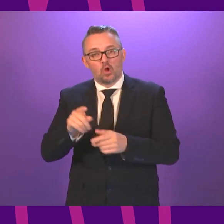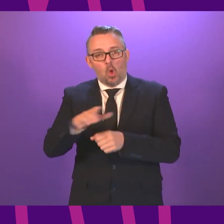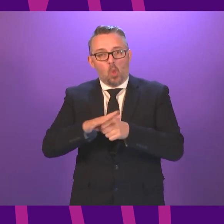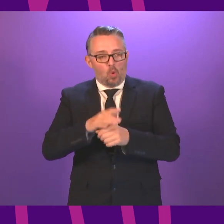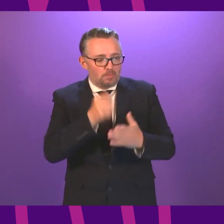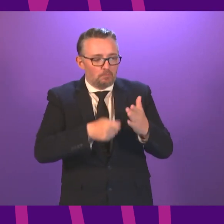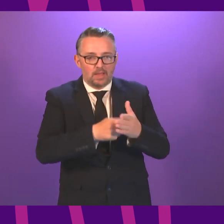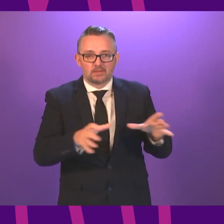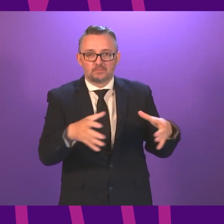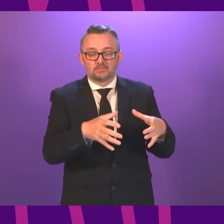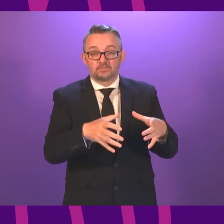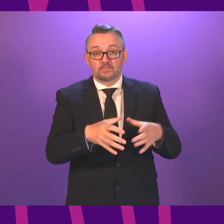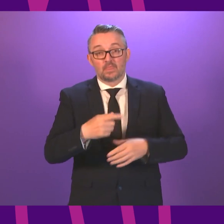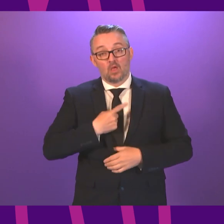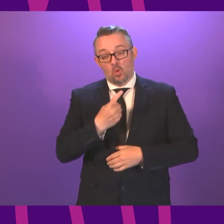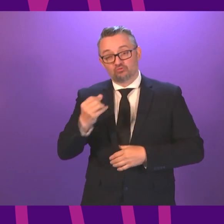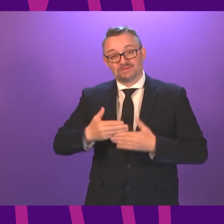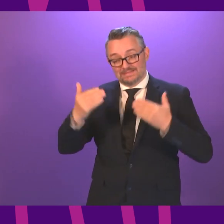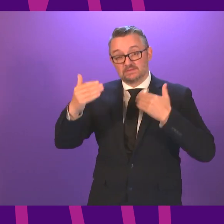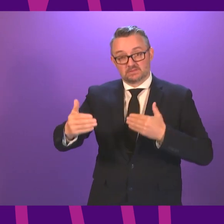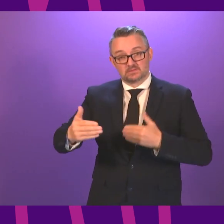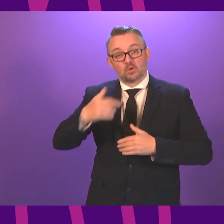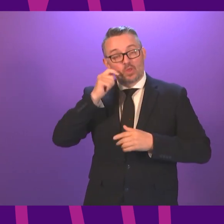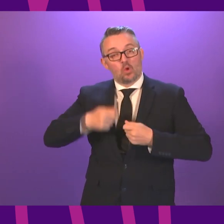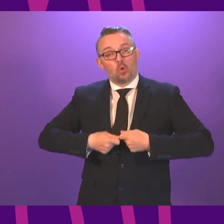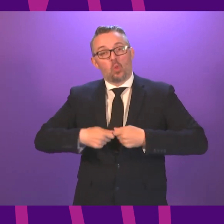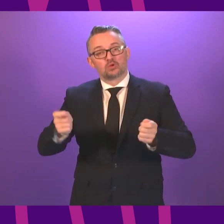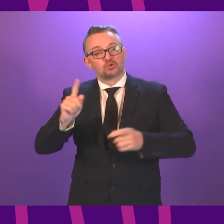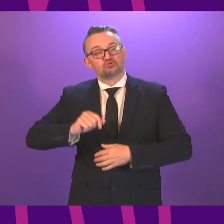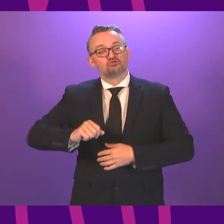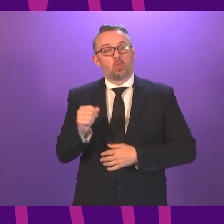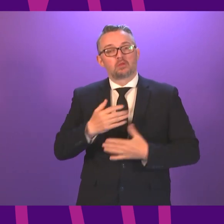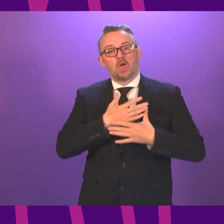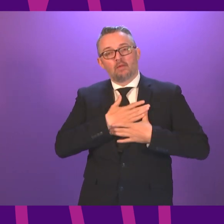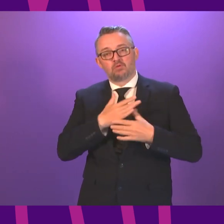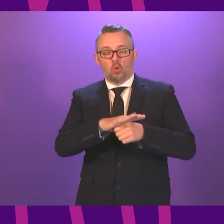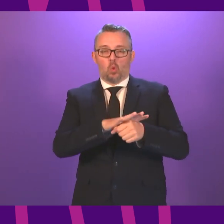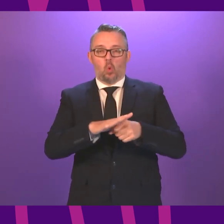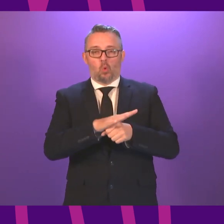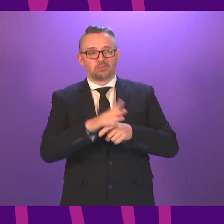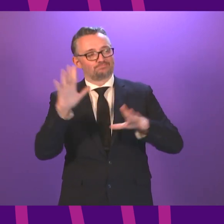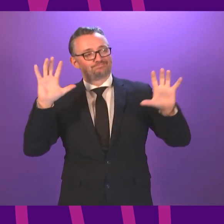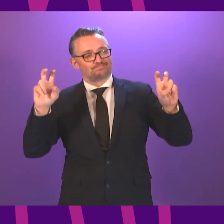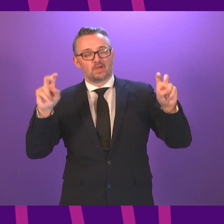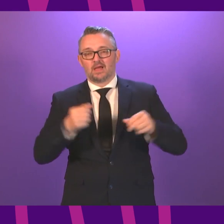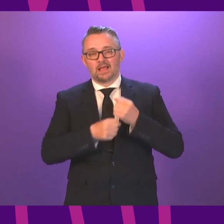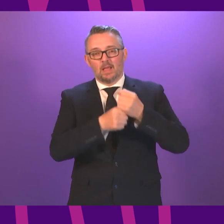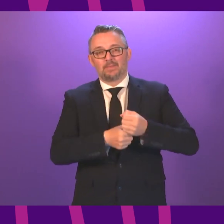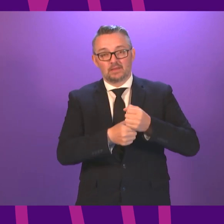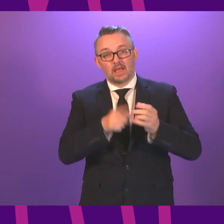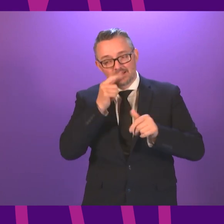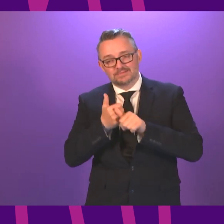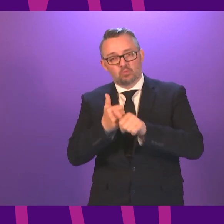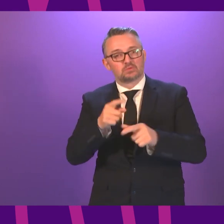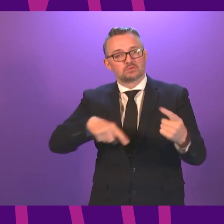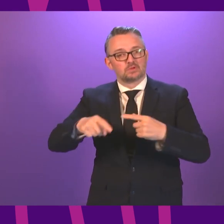And in our first 100 days, we will launch the Scotland Loves Local Campaign to encourage more support for local businesses.